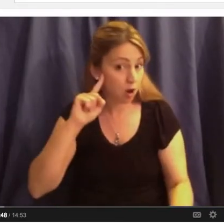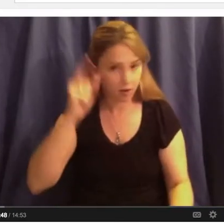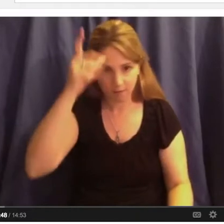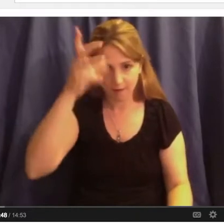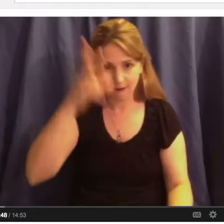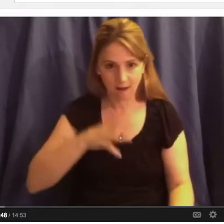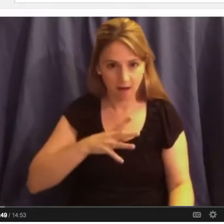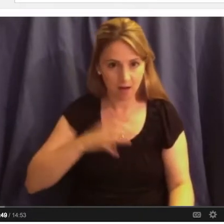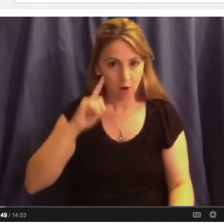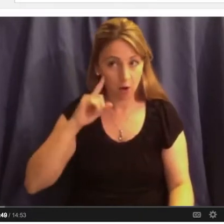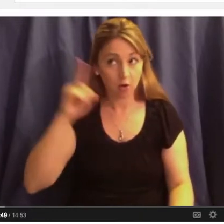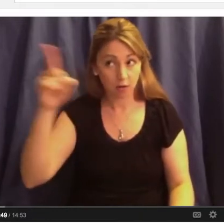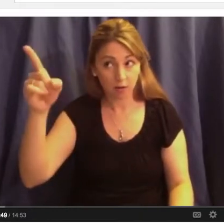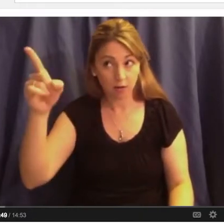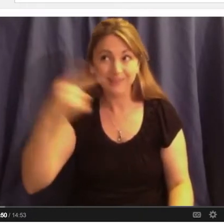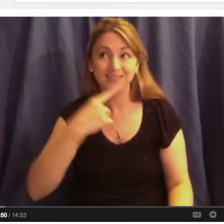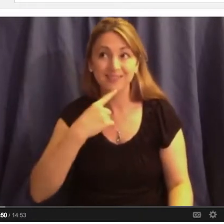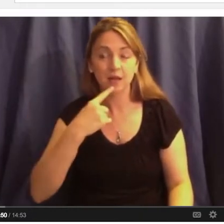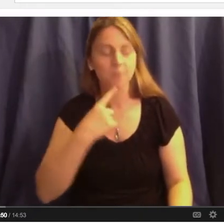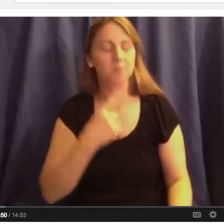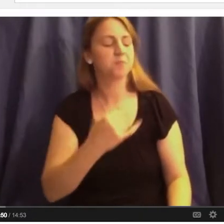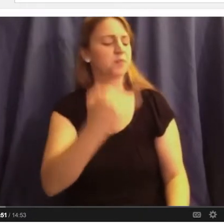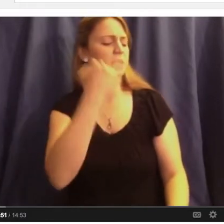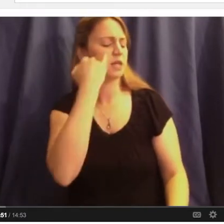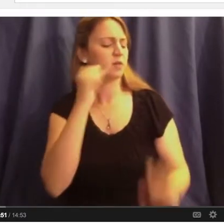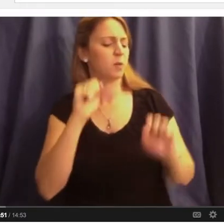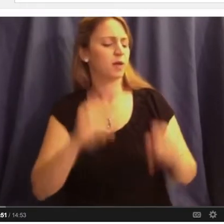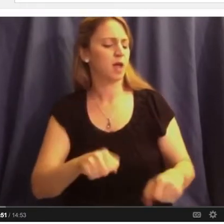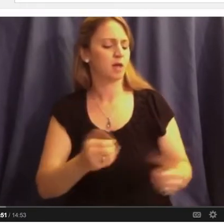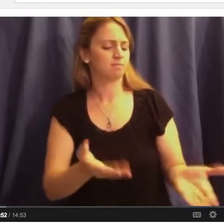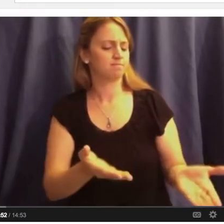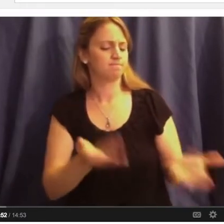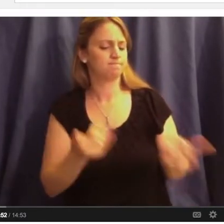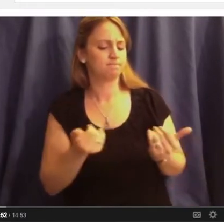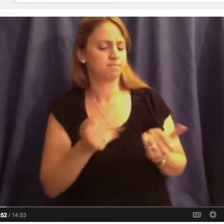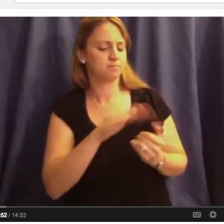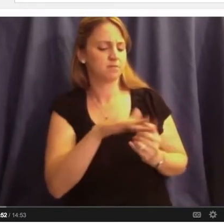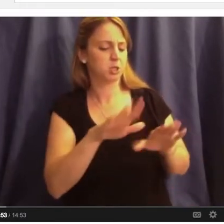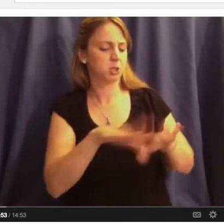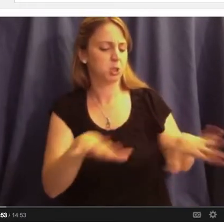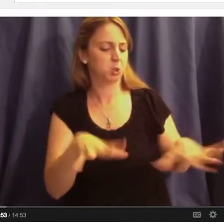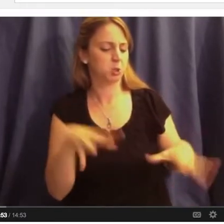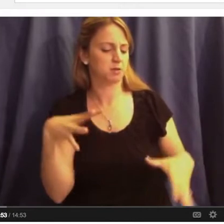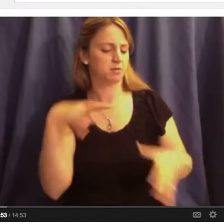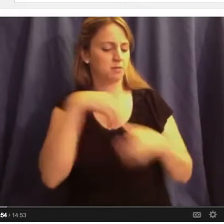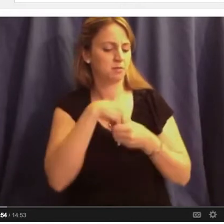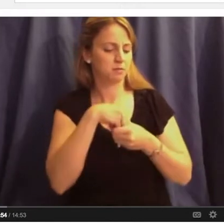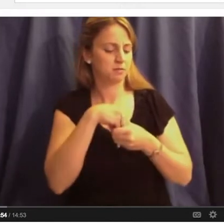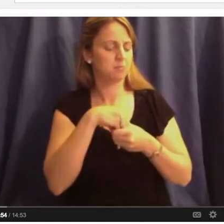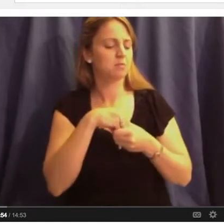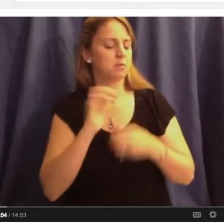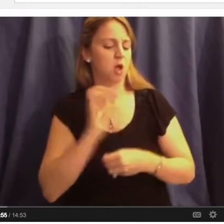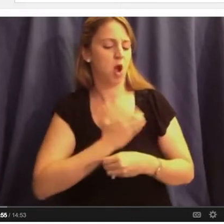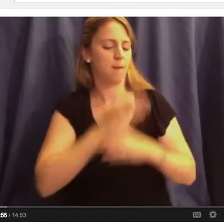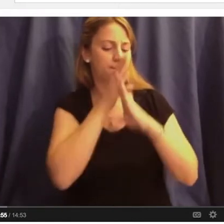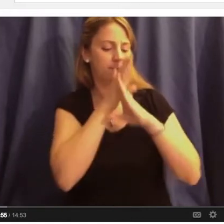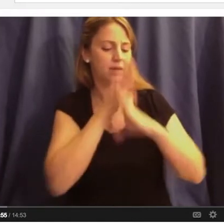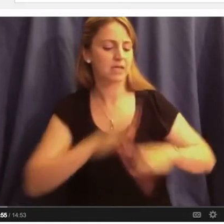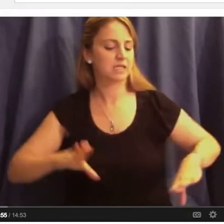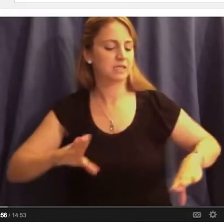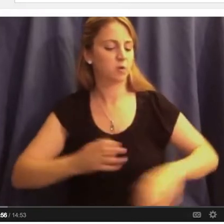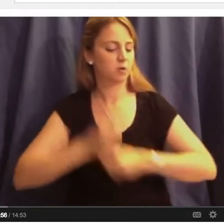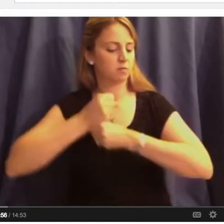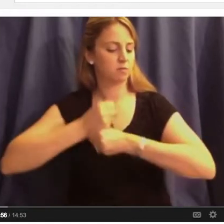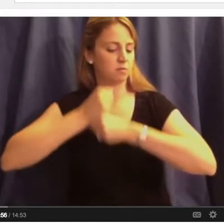this. If we can get the children to participate in this peaceful demonstration